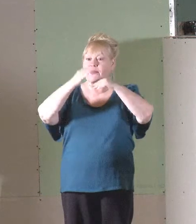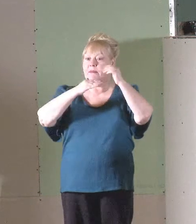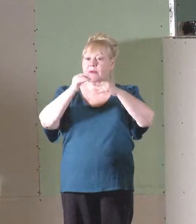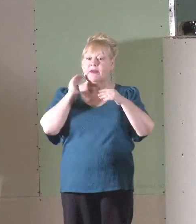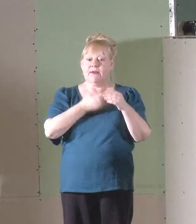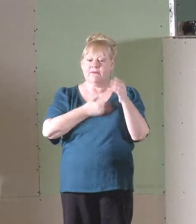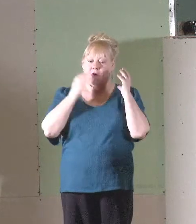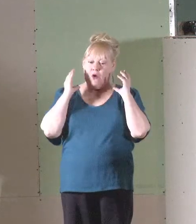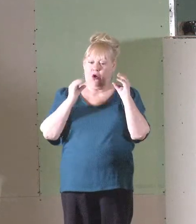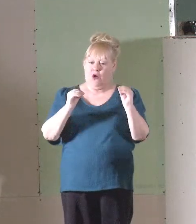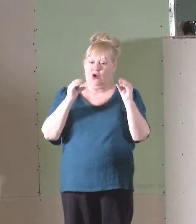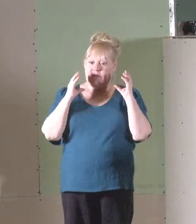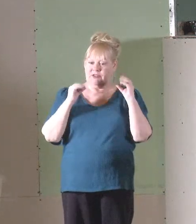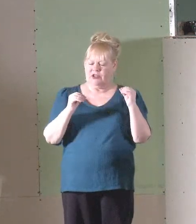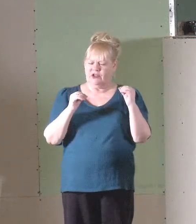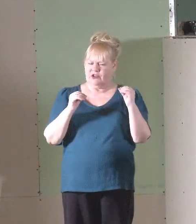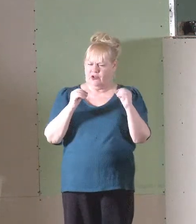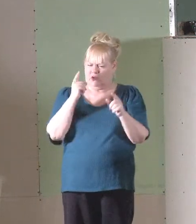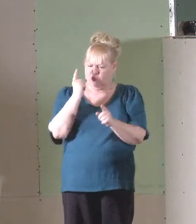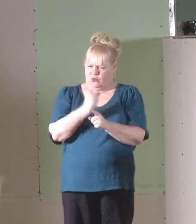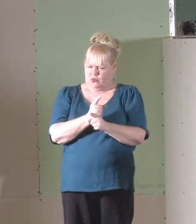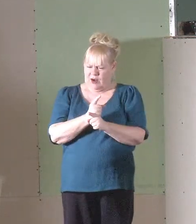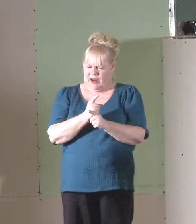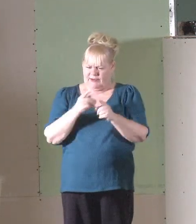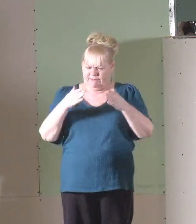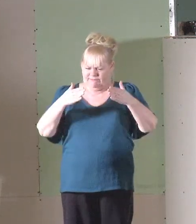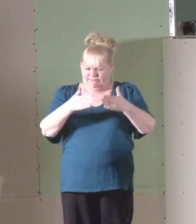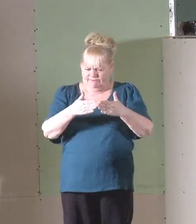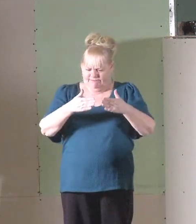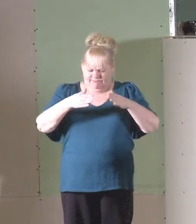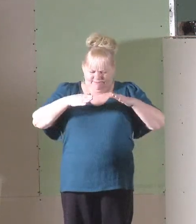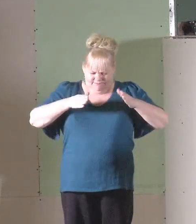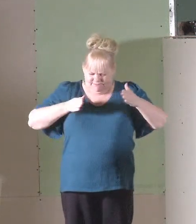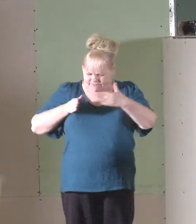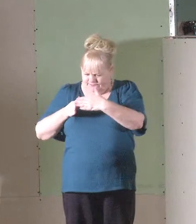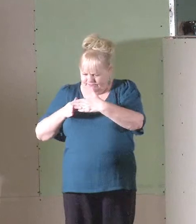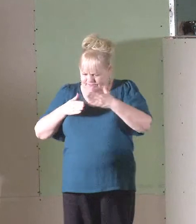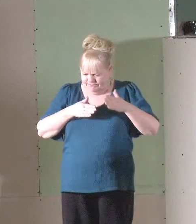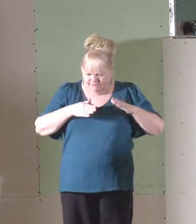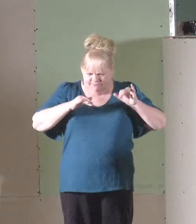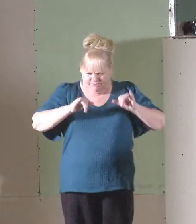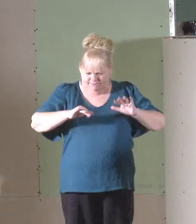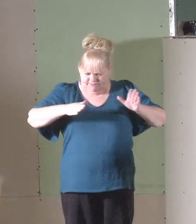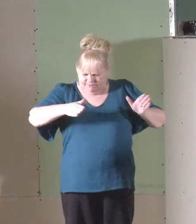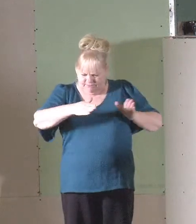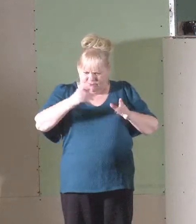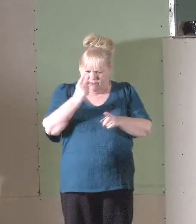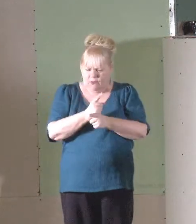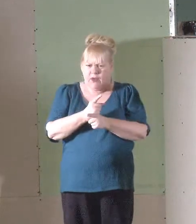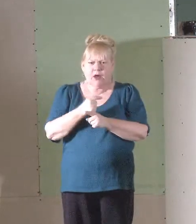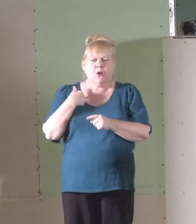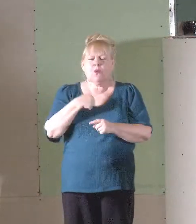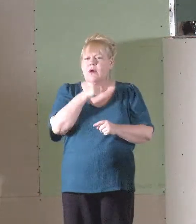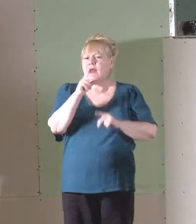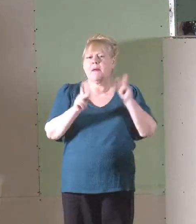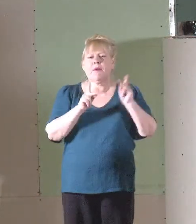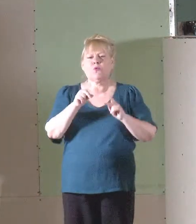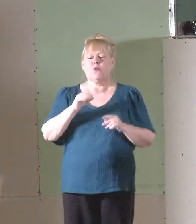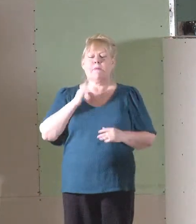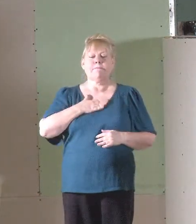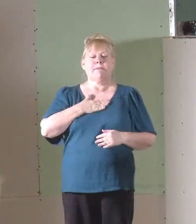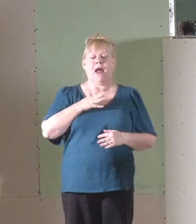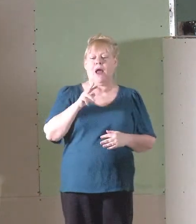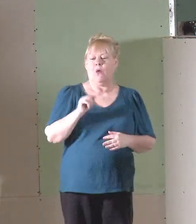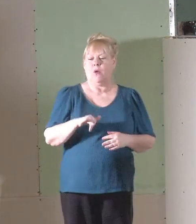of our teaching fit squarely on that foundation. We are not people who do things our way.